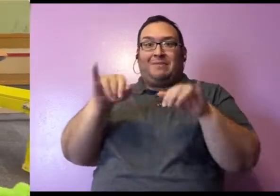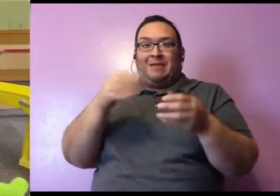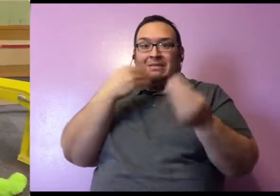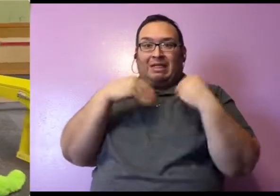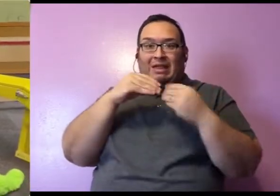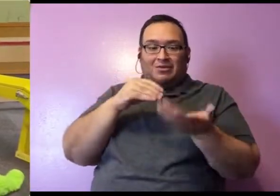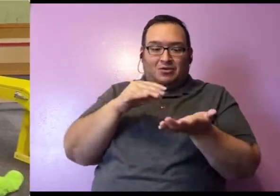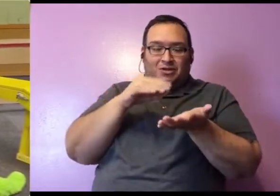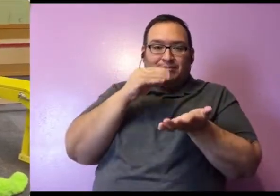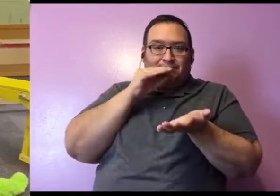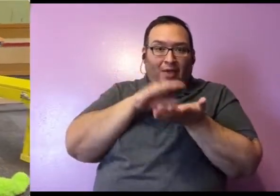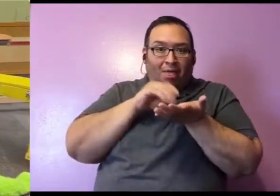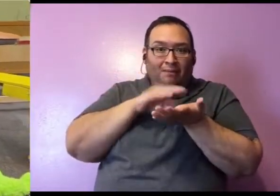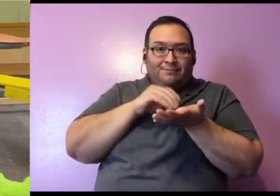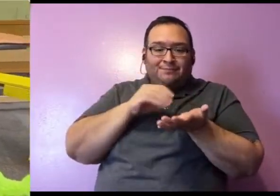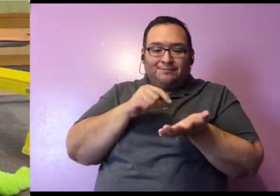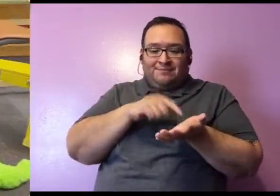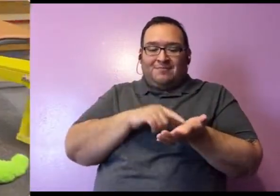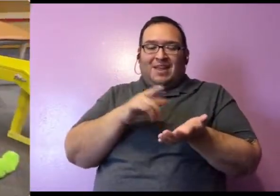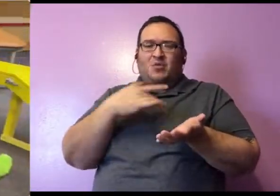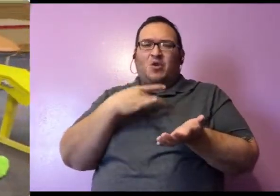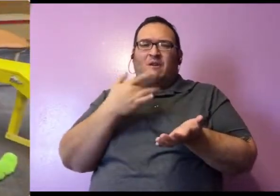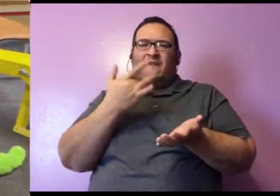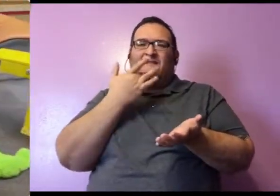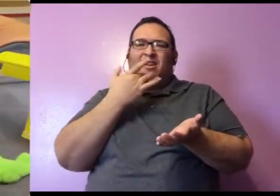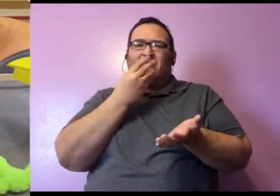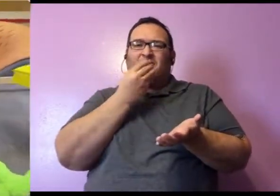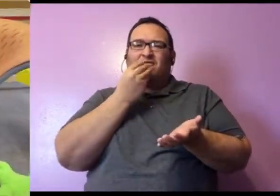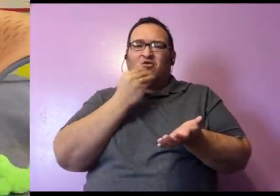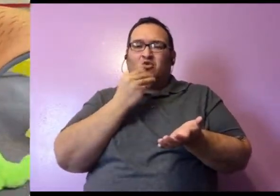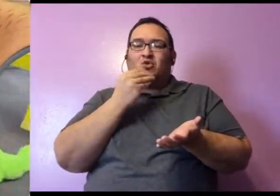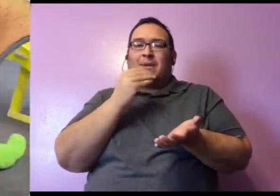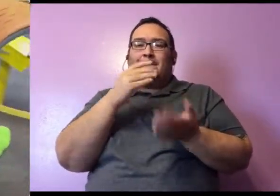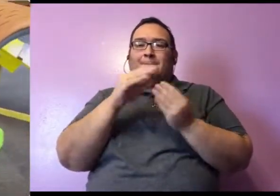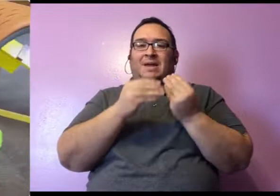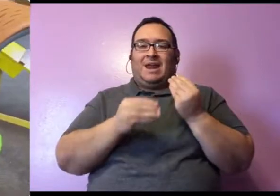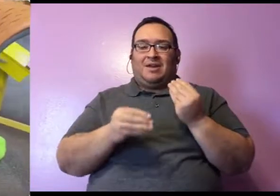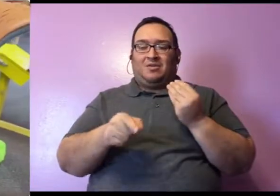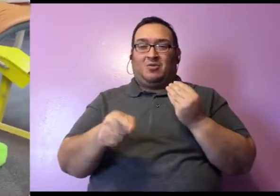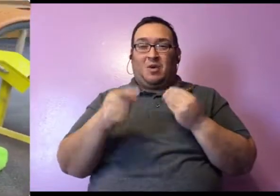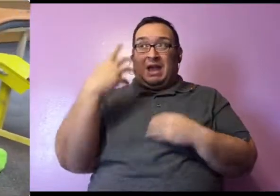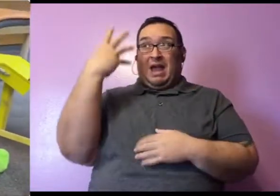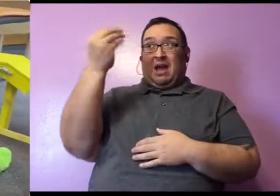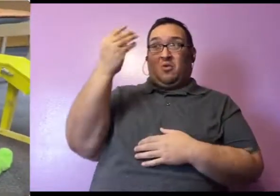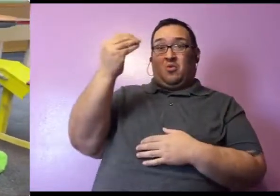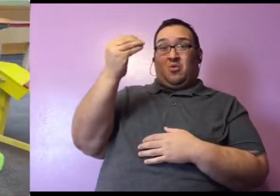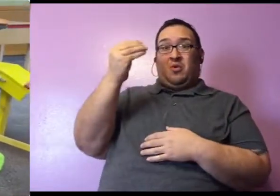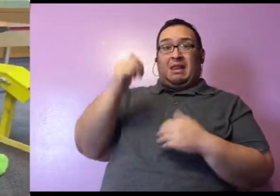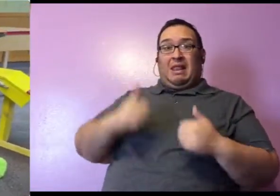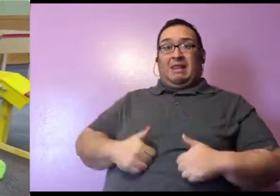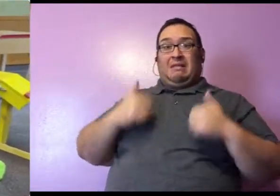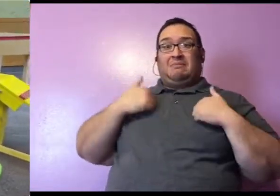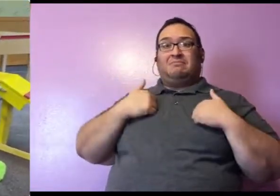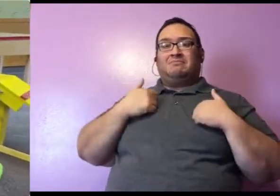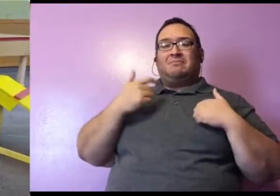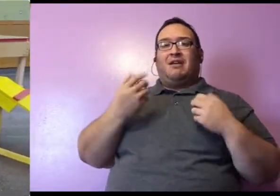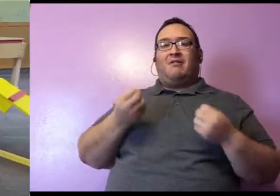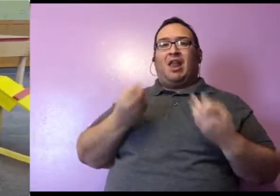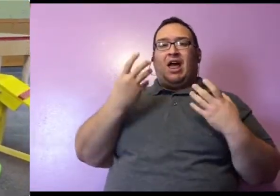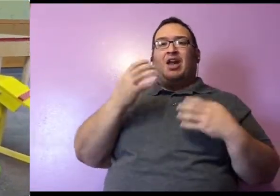So she's eating some mushed up bananas right now. We found that's one of Lucille's favorite foods because in the wild, these bearcats are going to eat a lot of fruit. That's going to be the